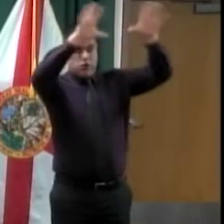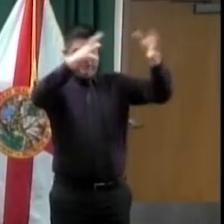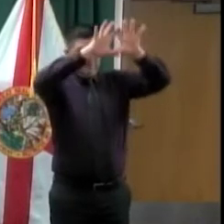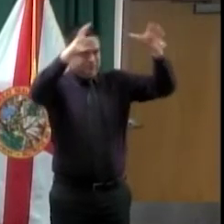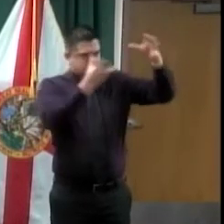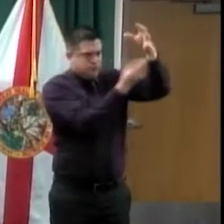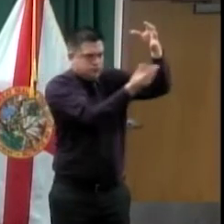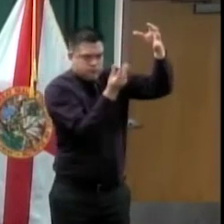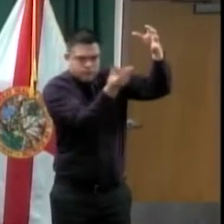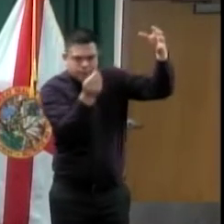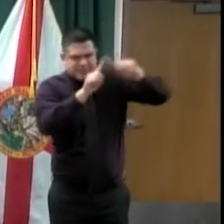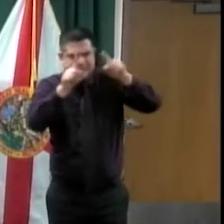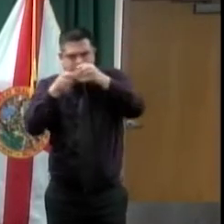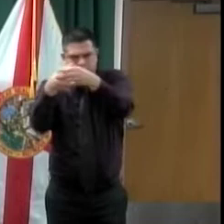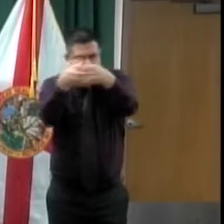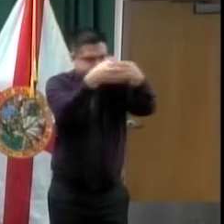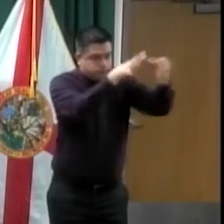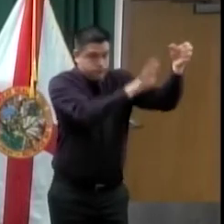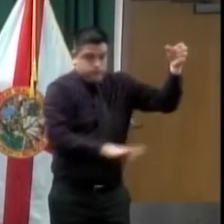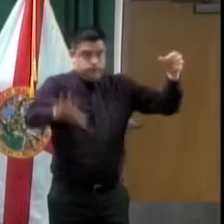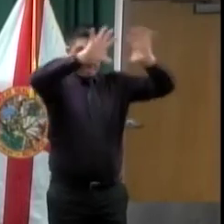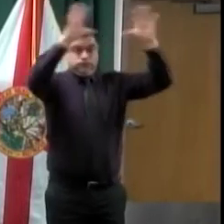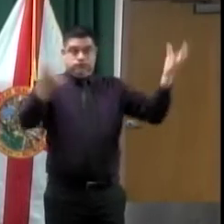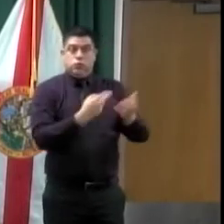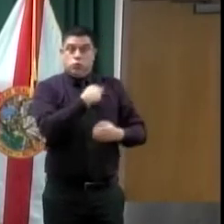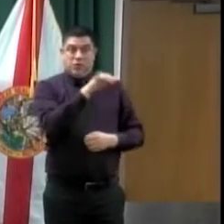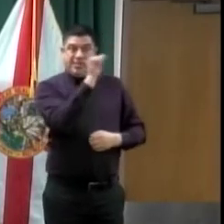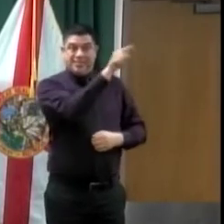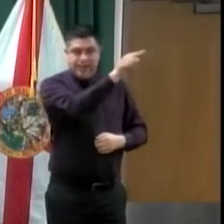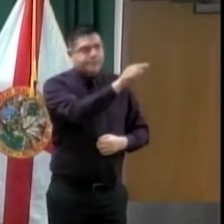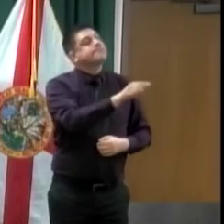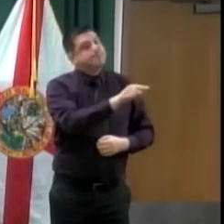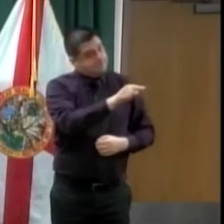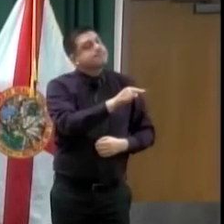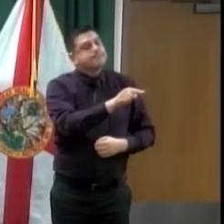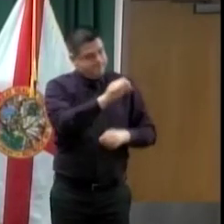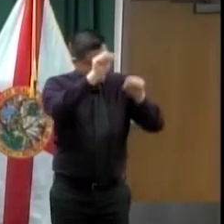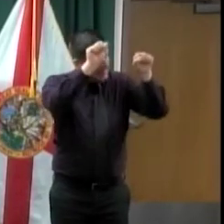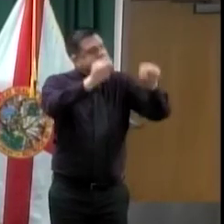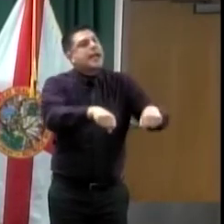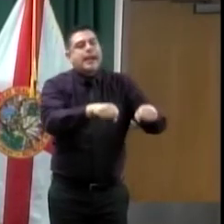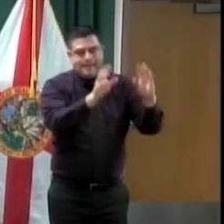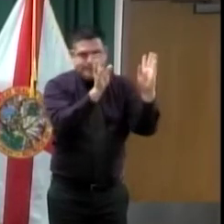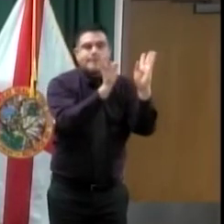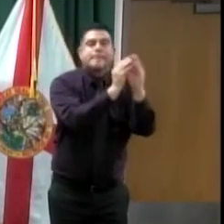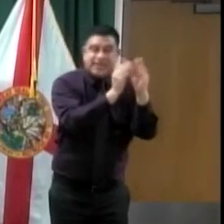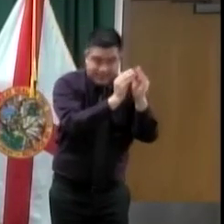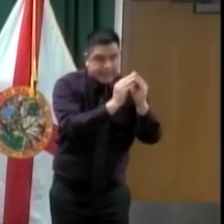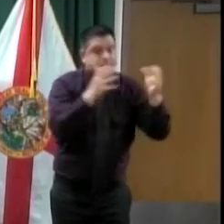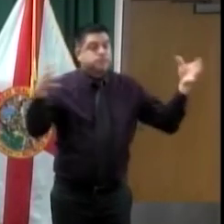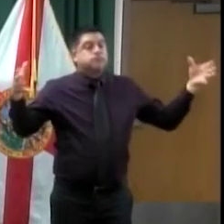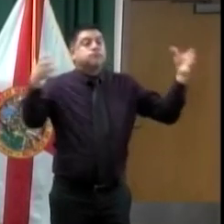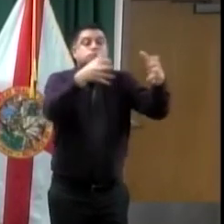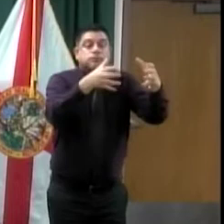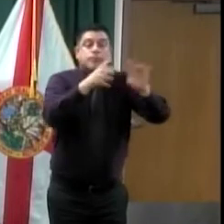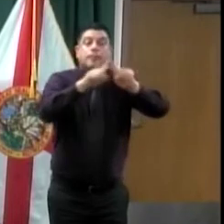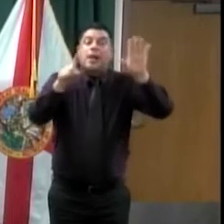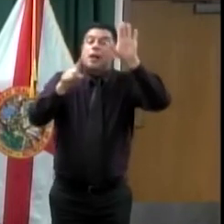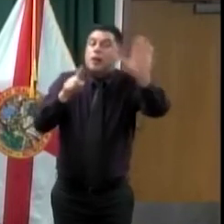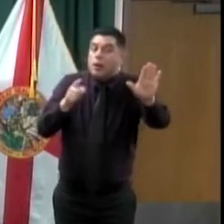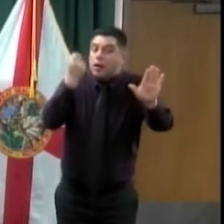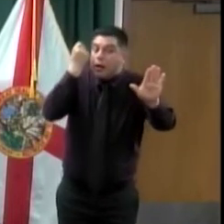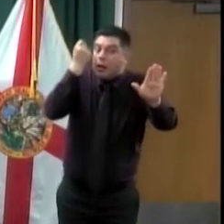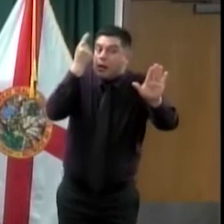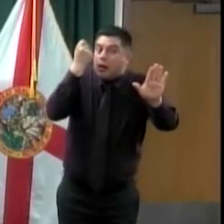County, they must be, again, less than 10 people, so you can have the smaller groups. This follows the CDC guidance, and it